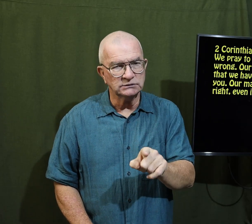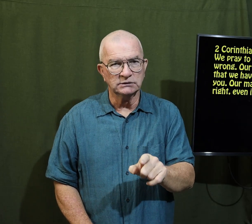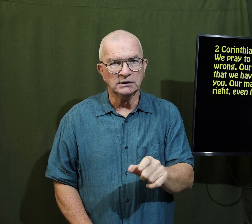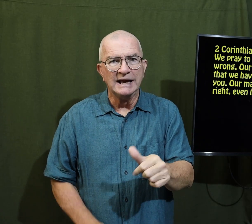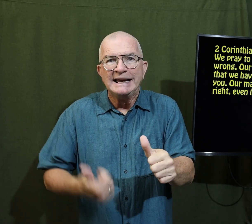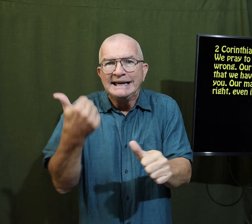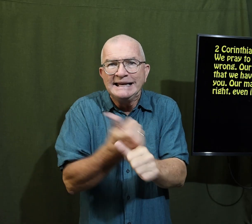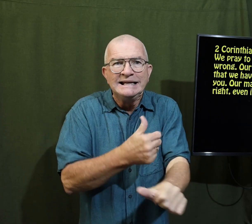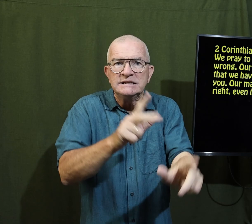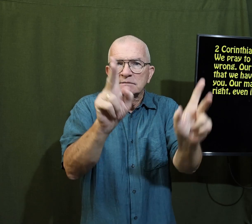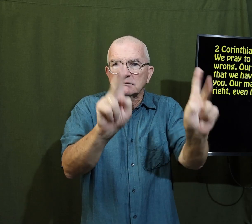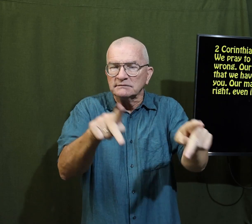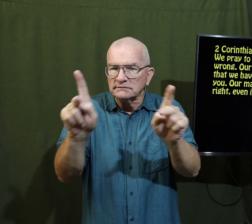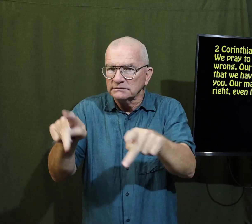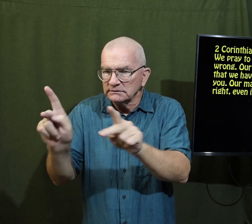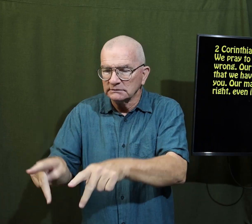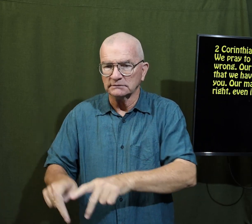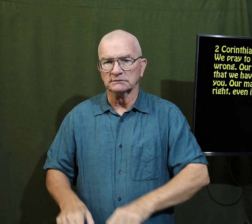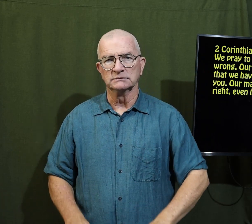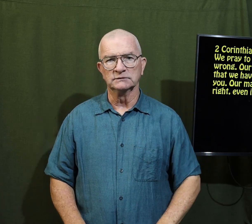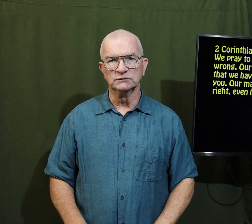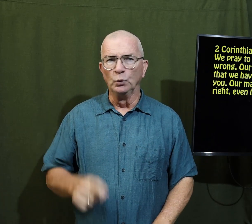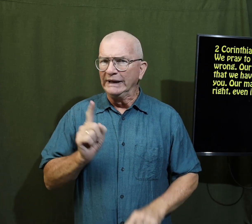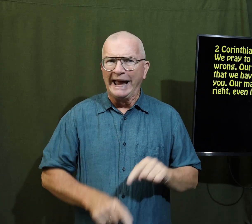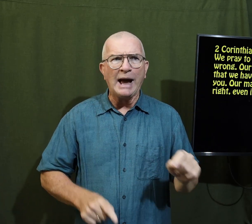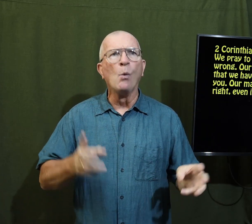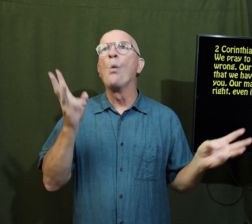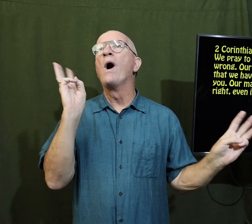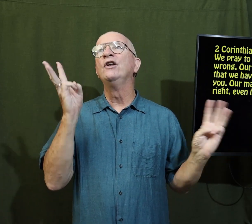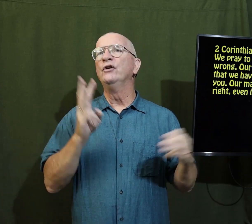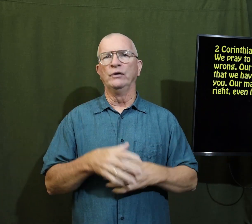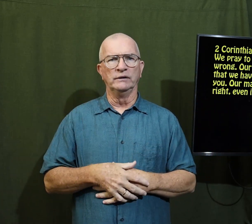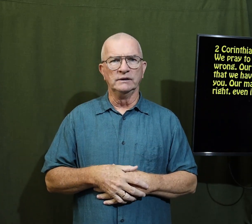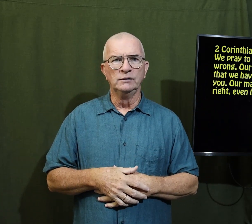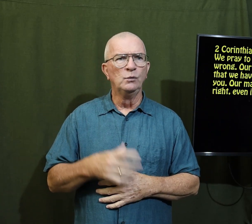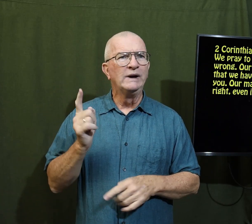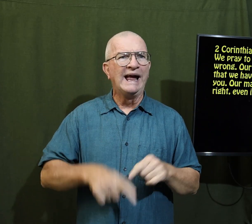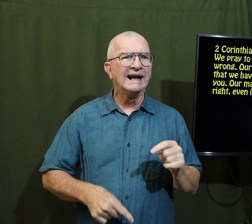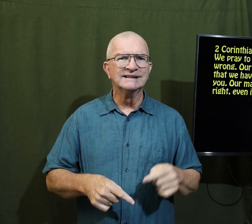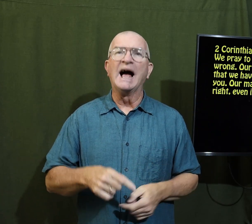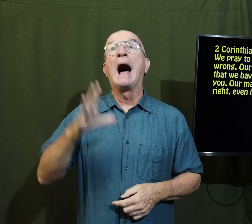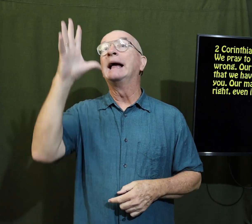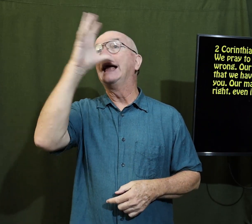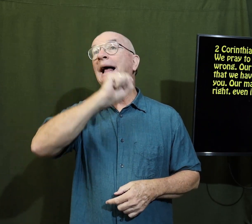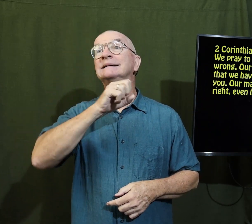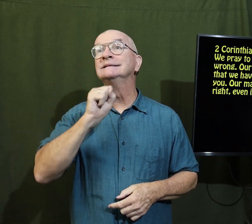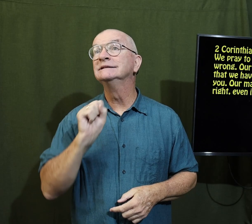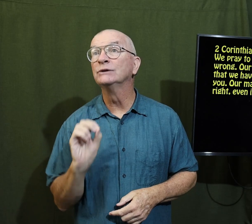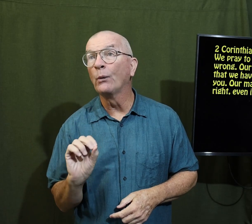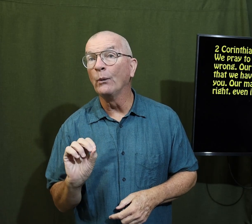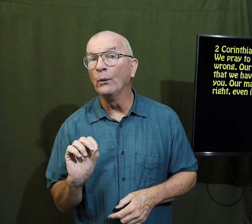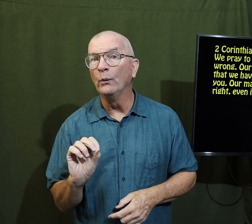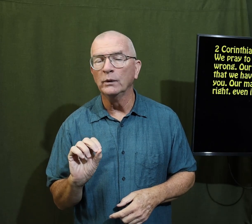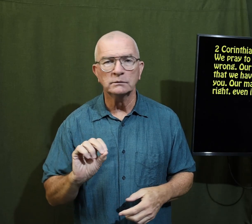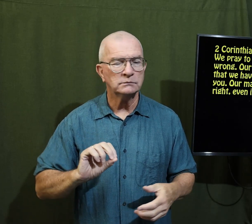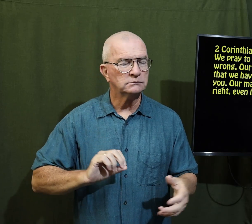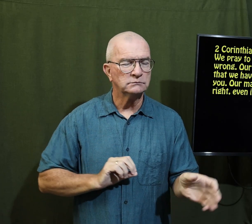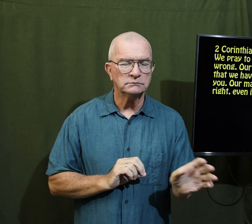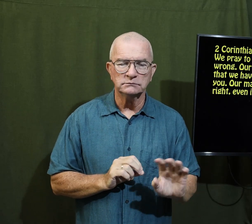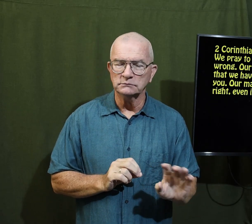we need to be sure each person we can't wonder we can't say I guess so